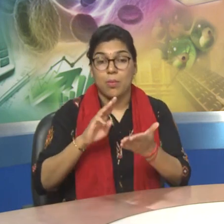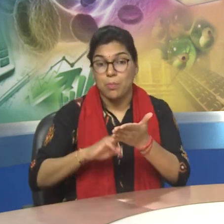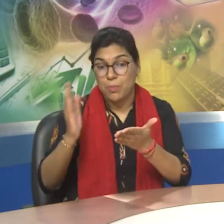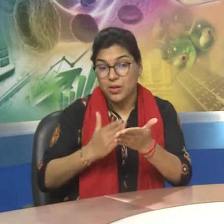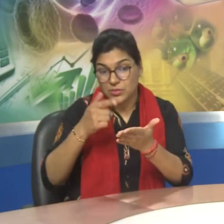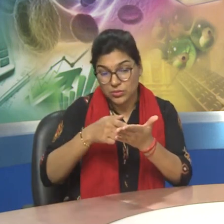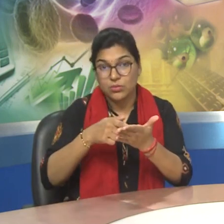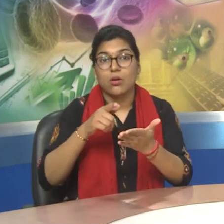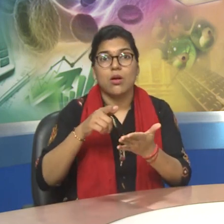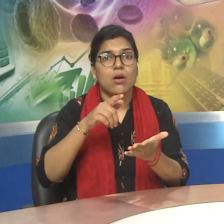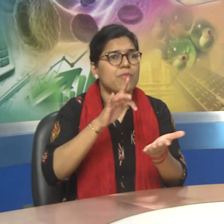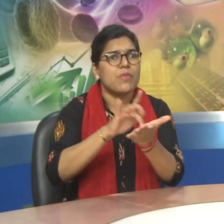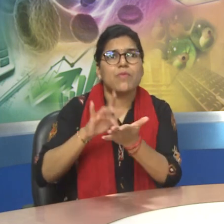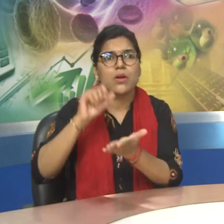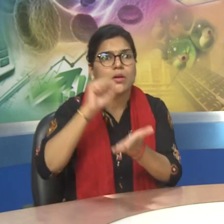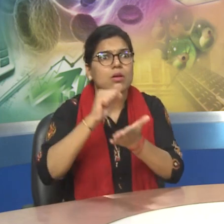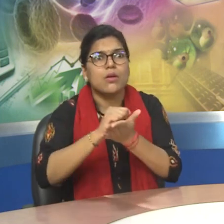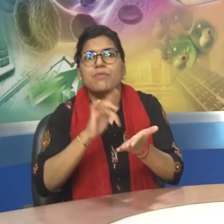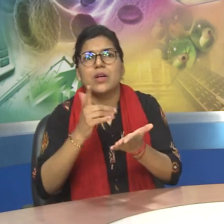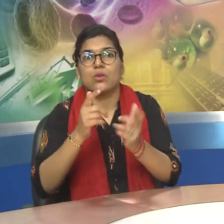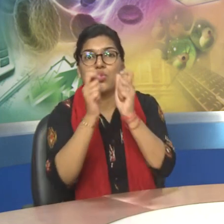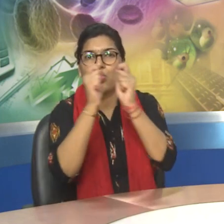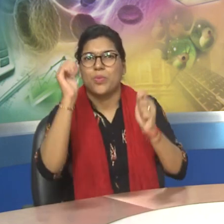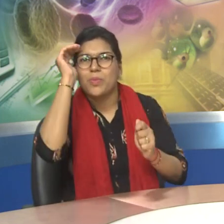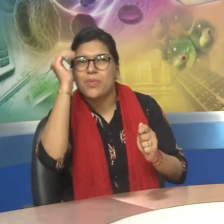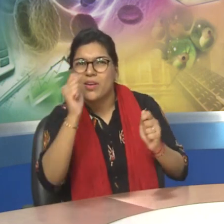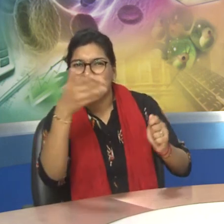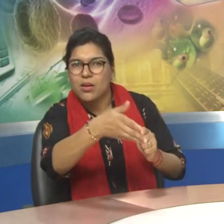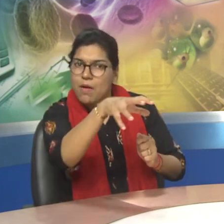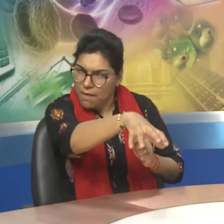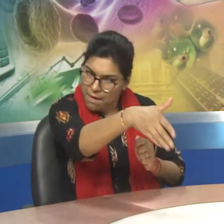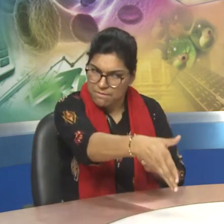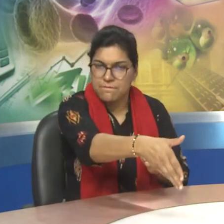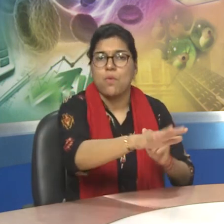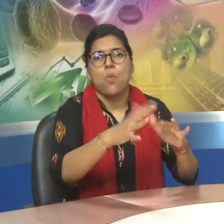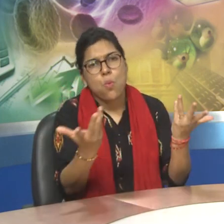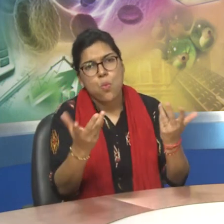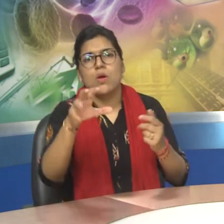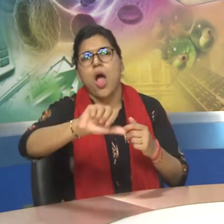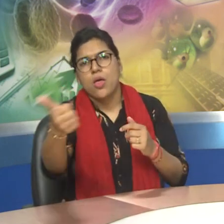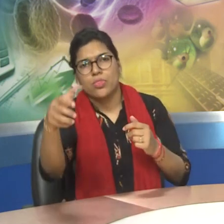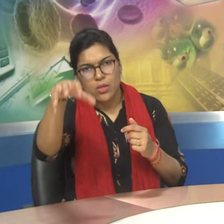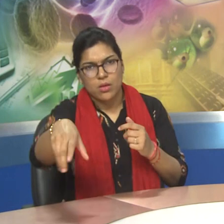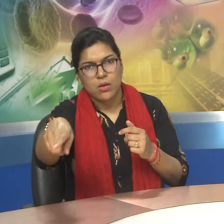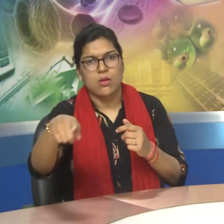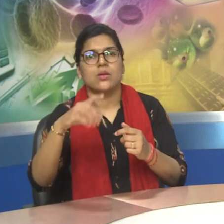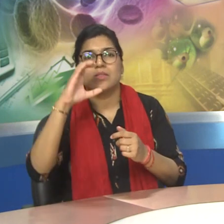Their purposes include entertainment, selling products, providing